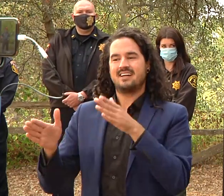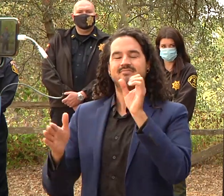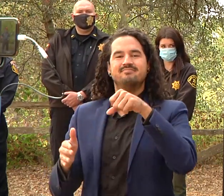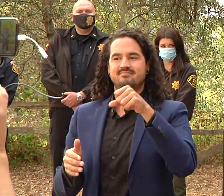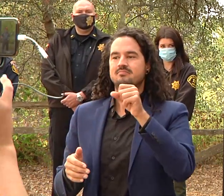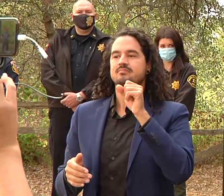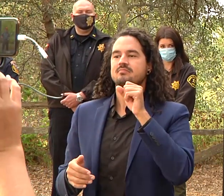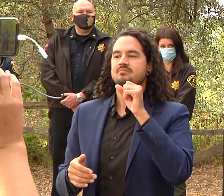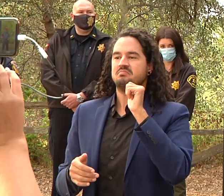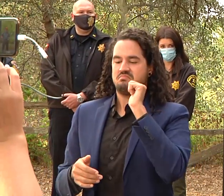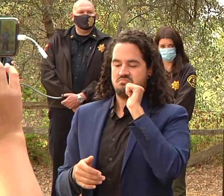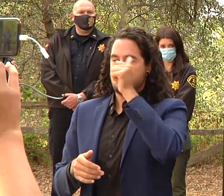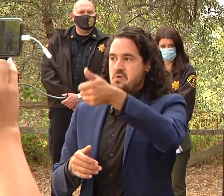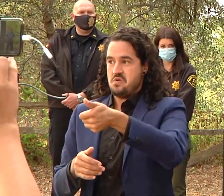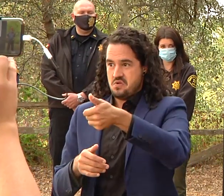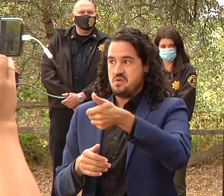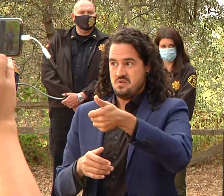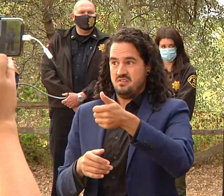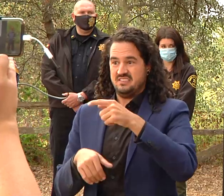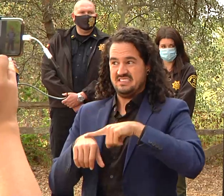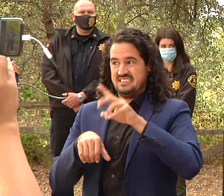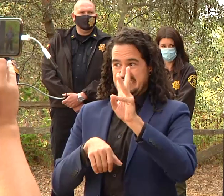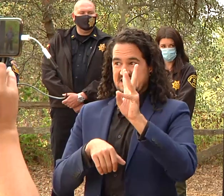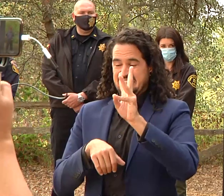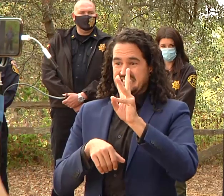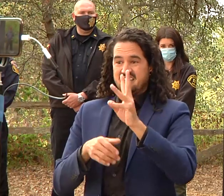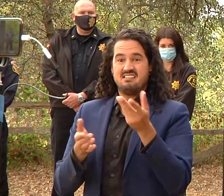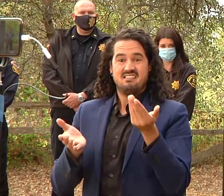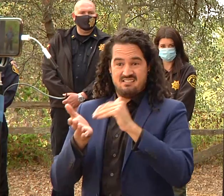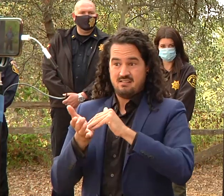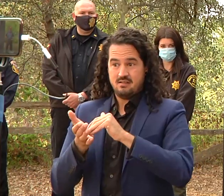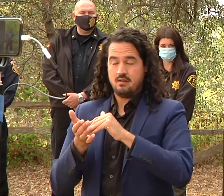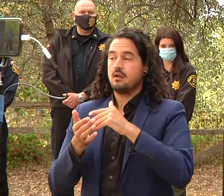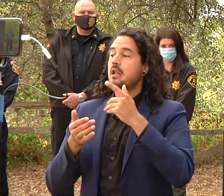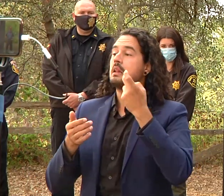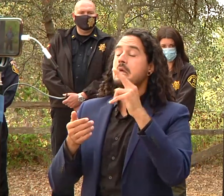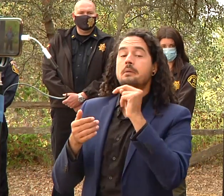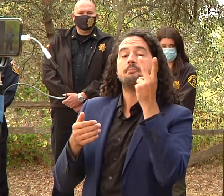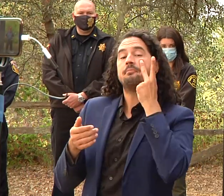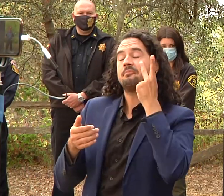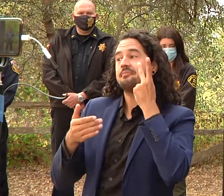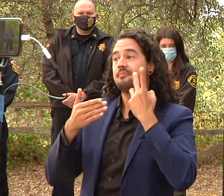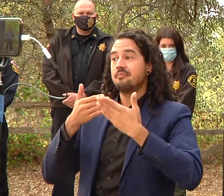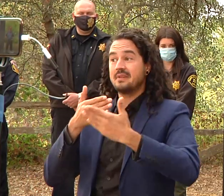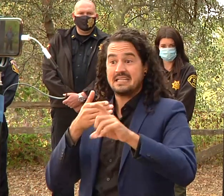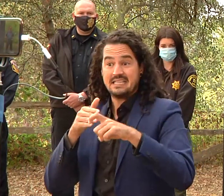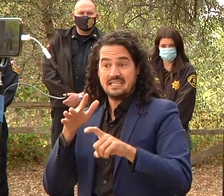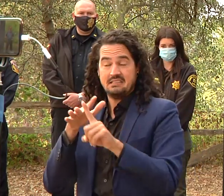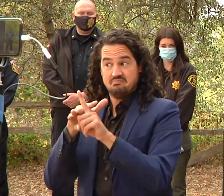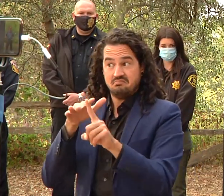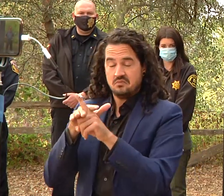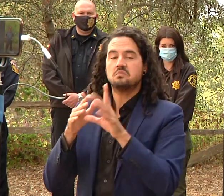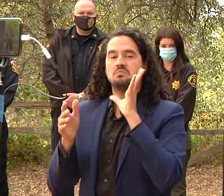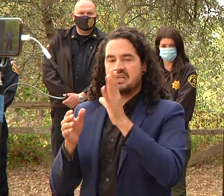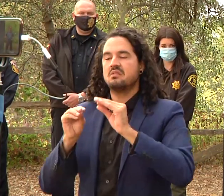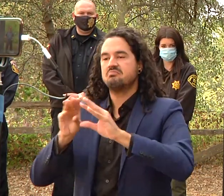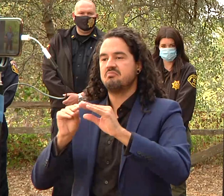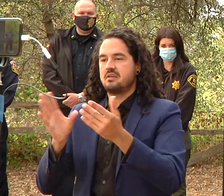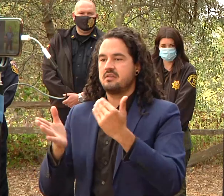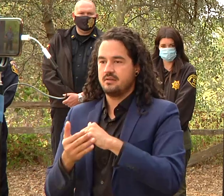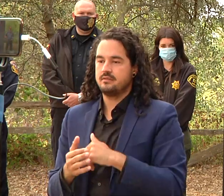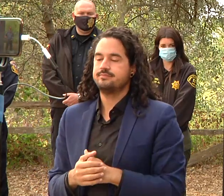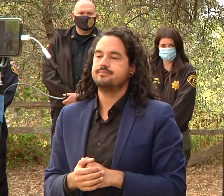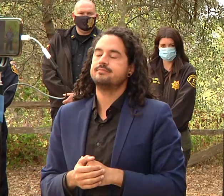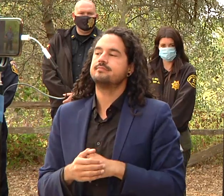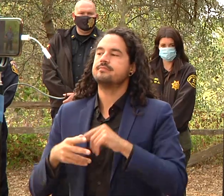24 hours from now at 6 p.m tomorrow and then on an as-needed basis after that gotcha so that's a good sign the second question is um east of bear